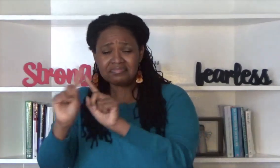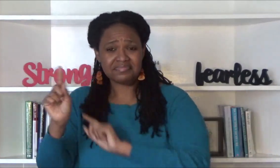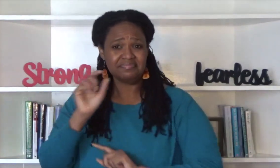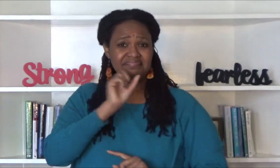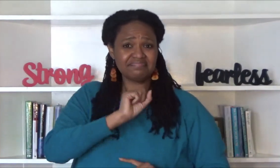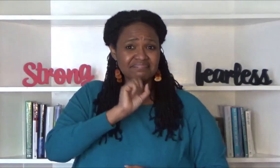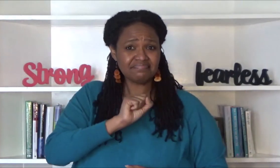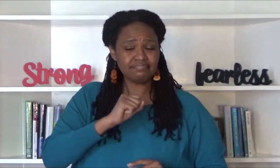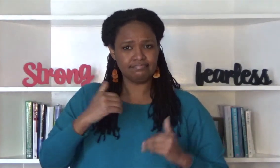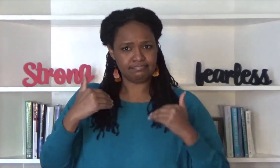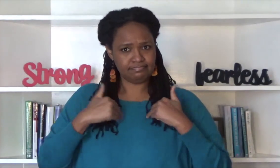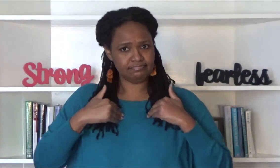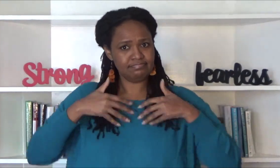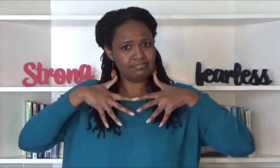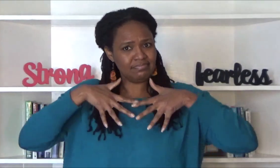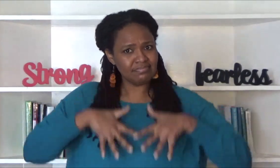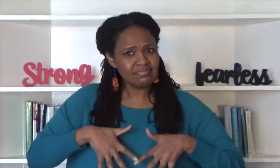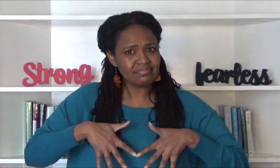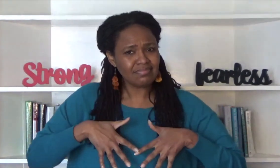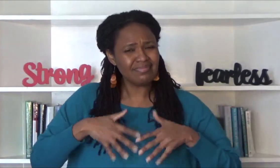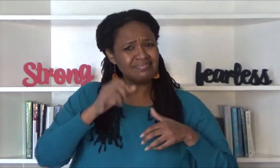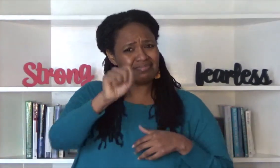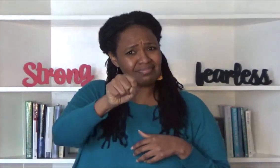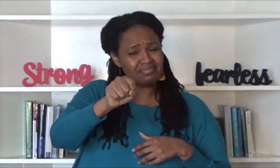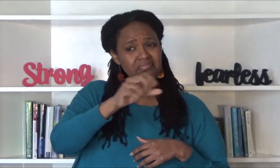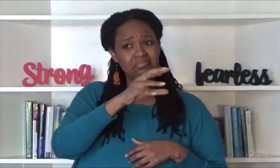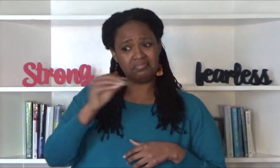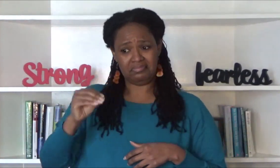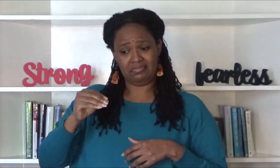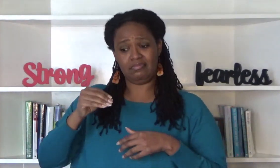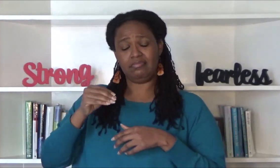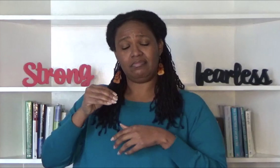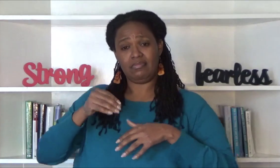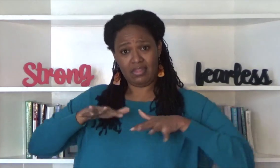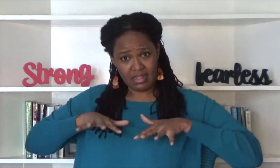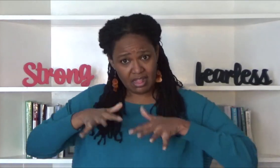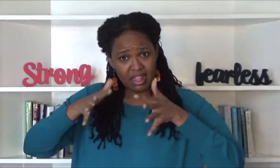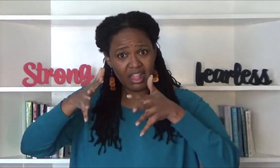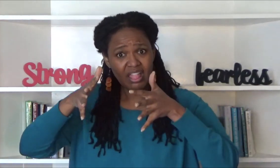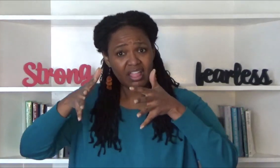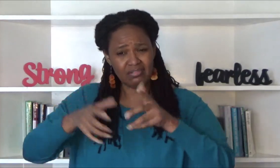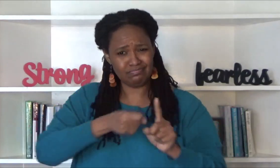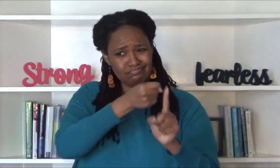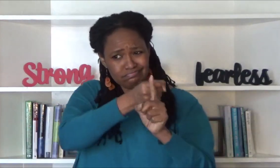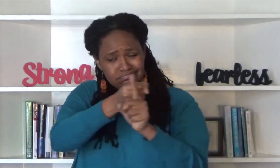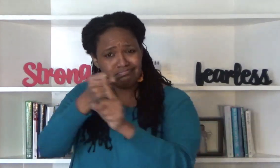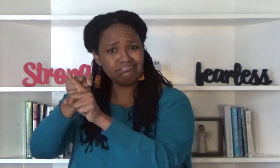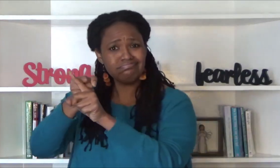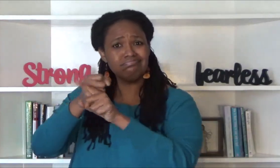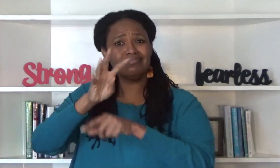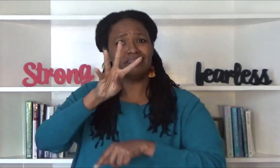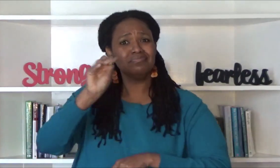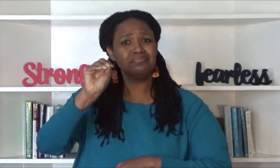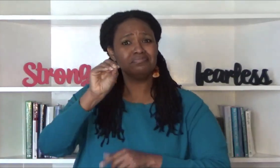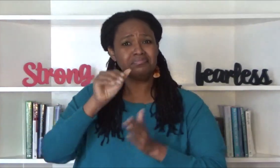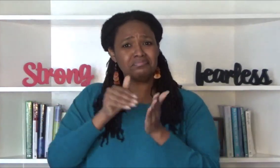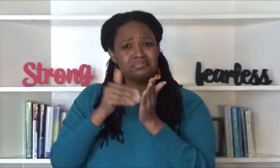ages have depression and anxiety plagues 40 million adults in the united